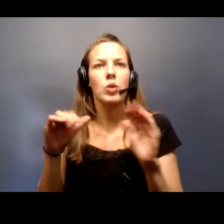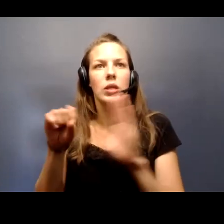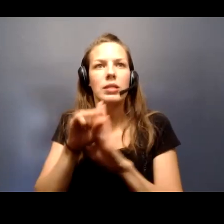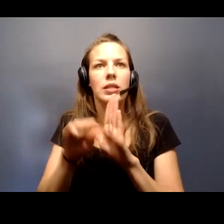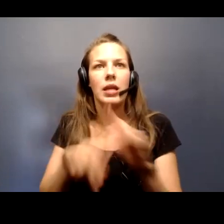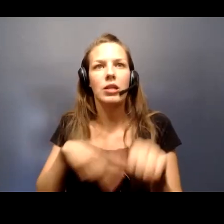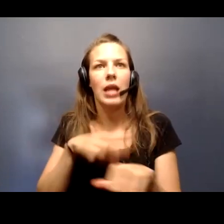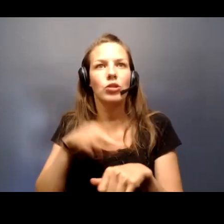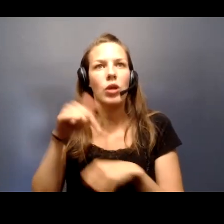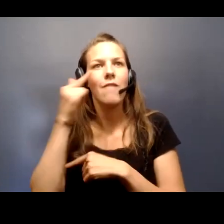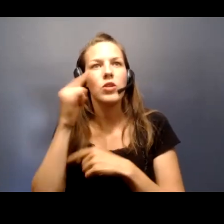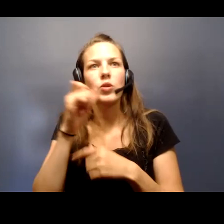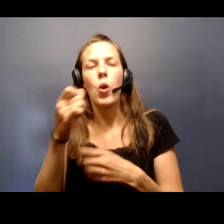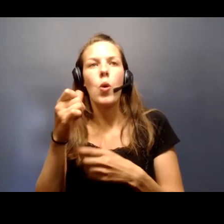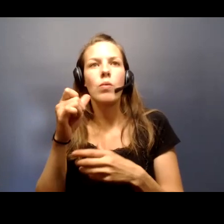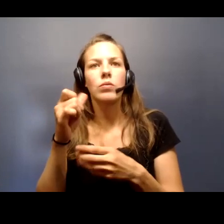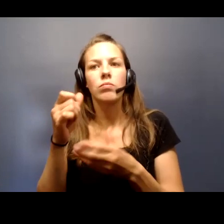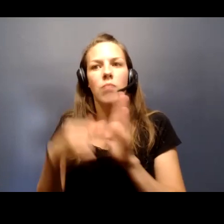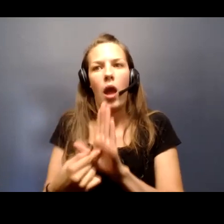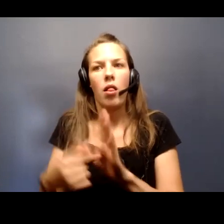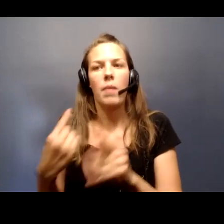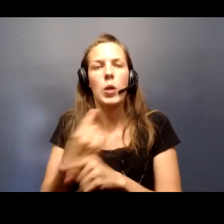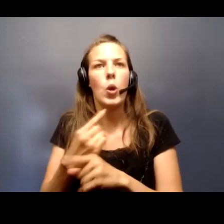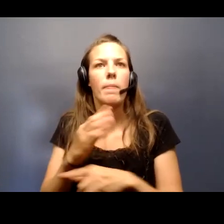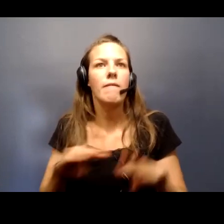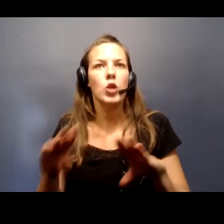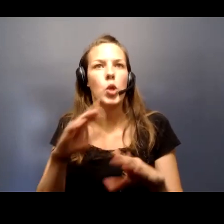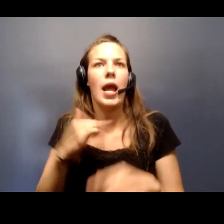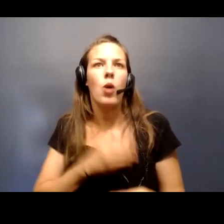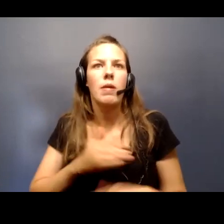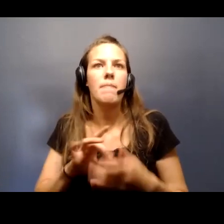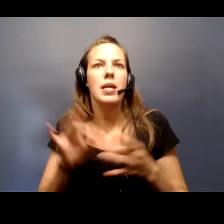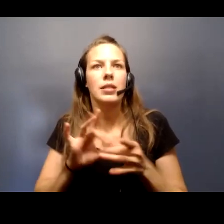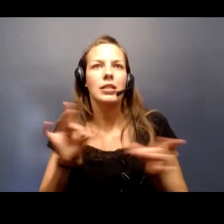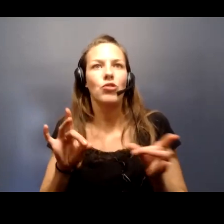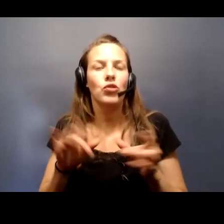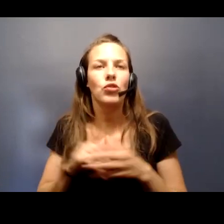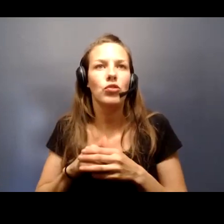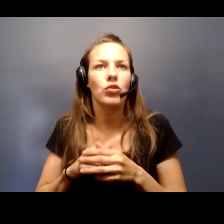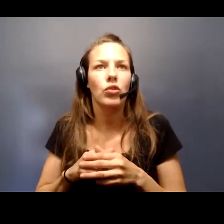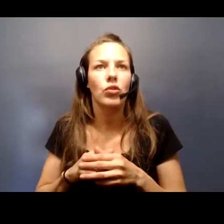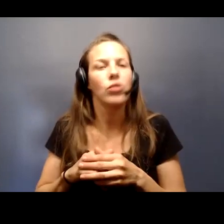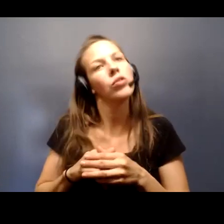government don't model appropriate behavior, our message is lost.